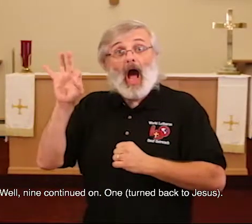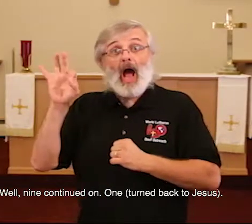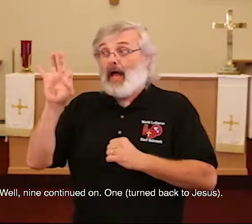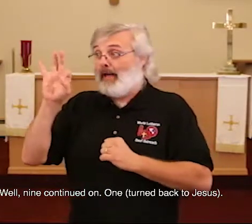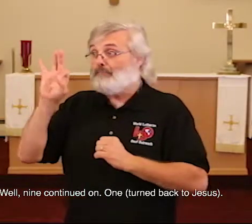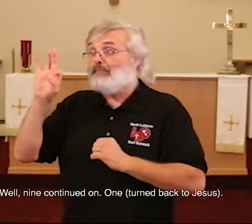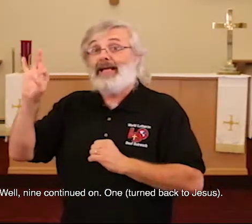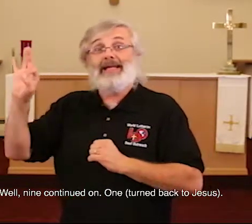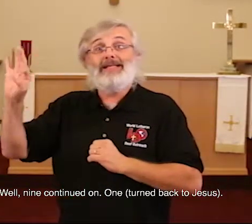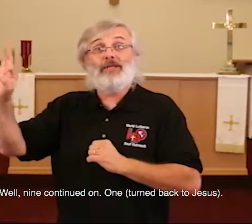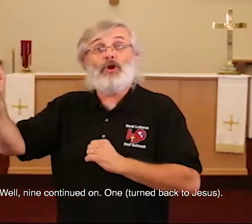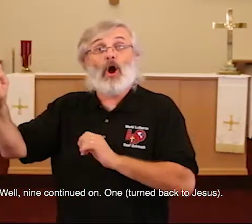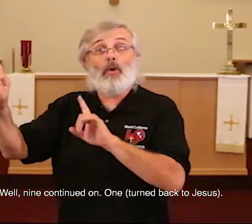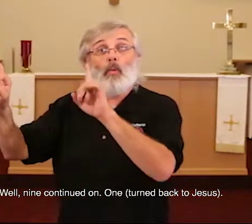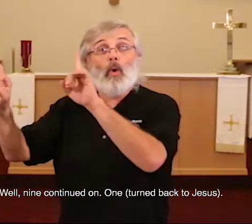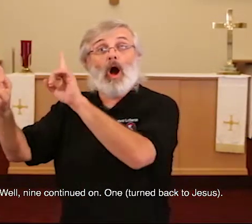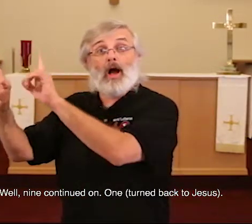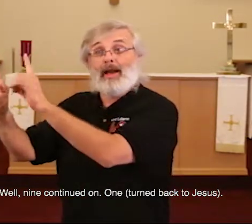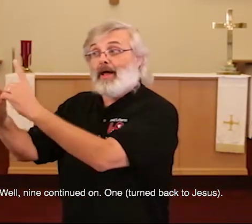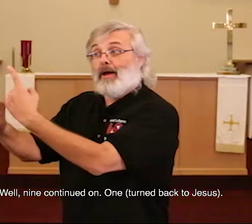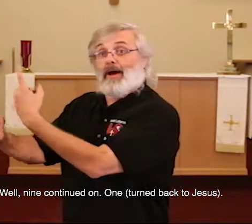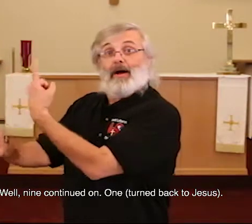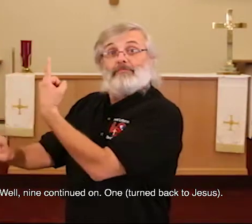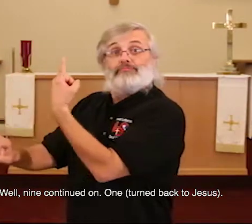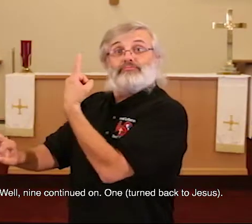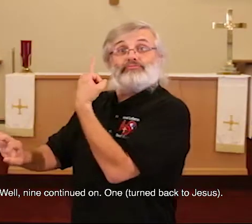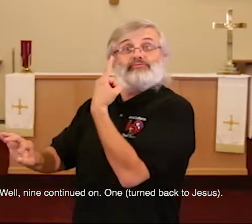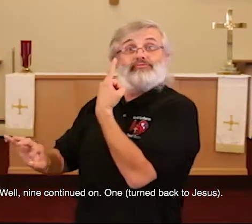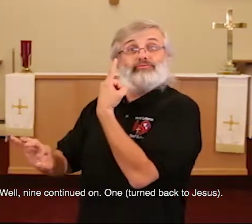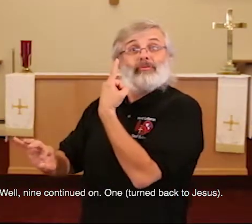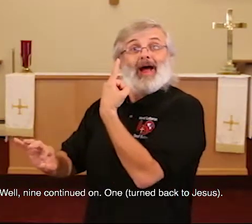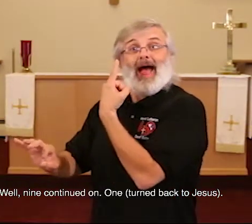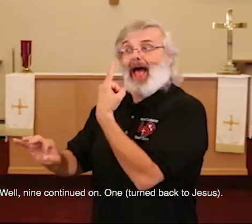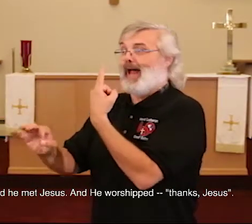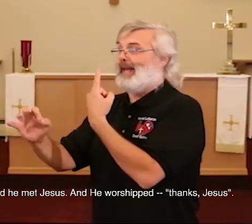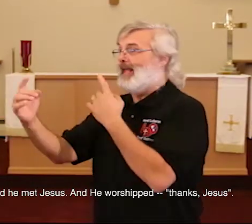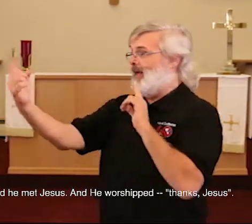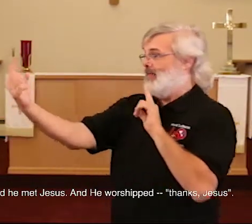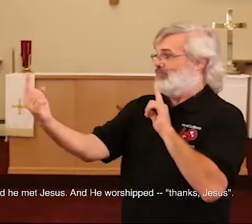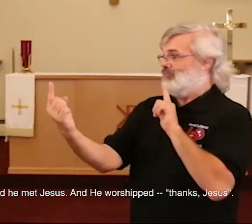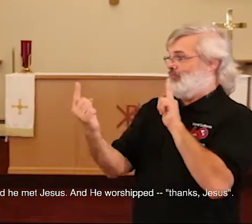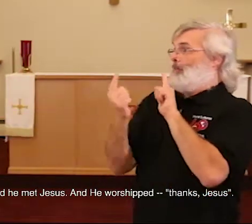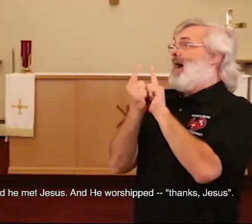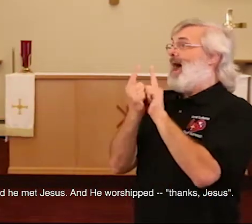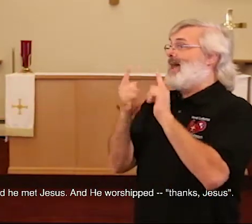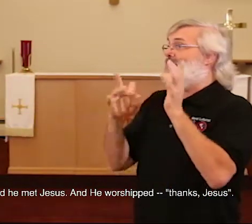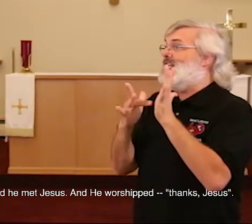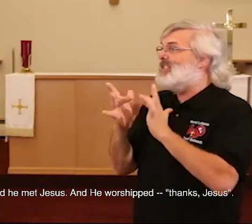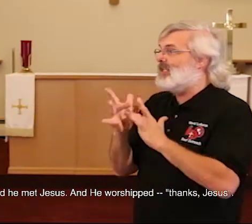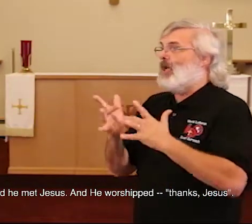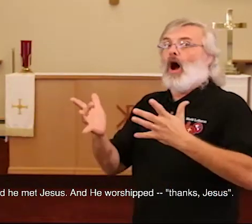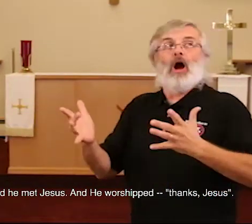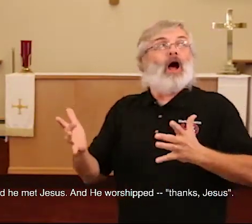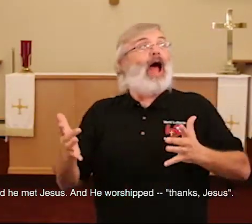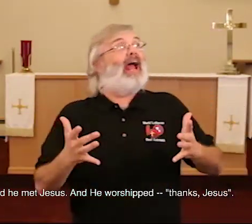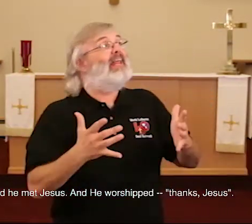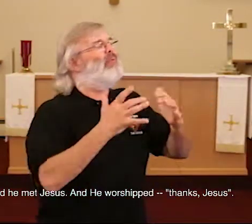nine continued on. One, and he mad Jesus, and he